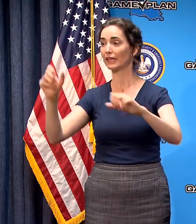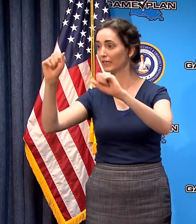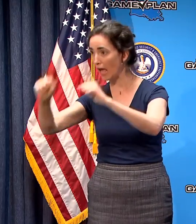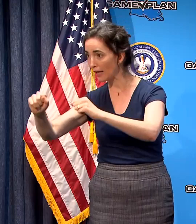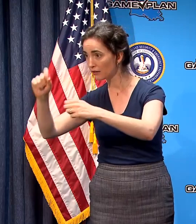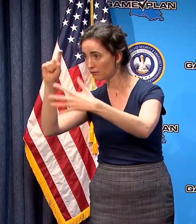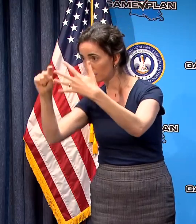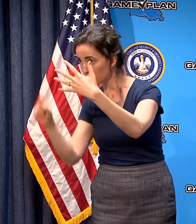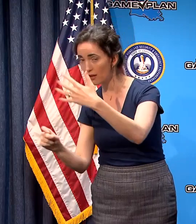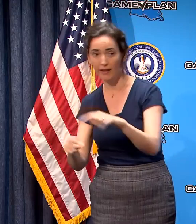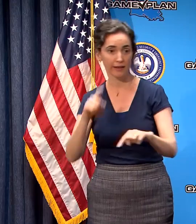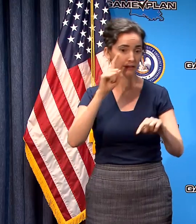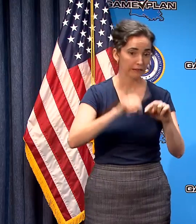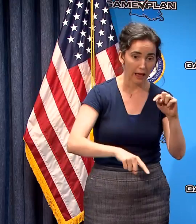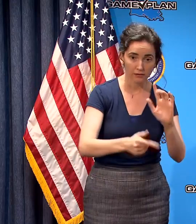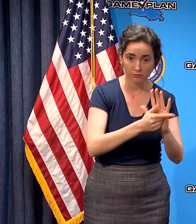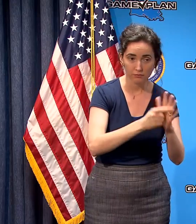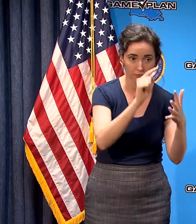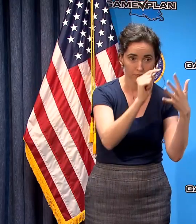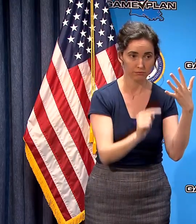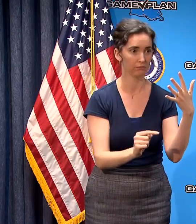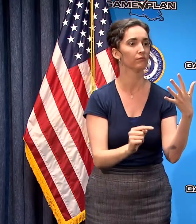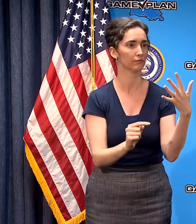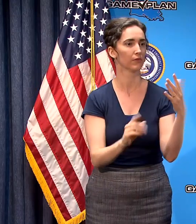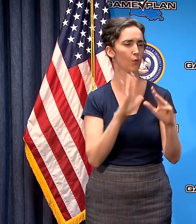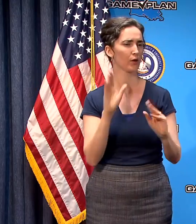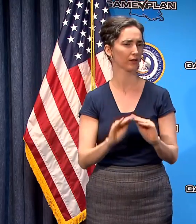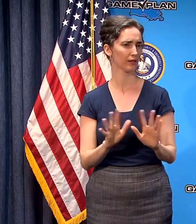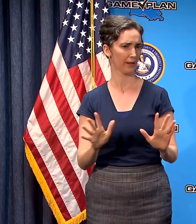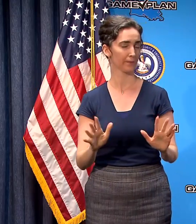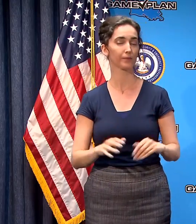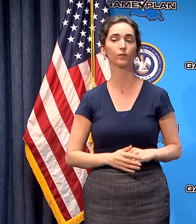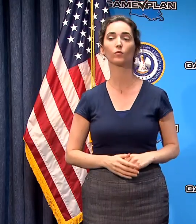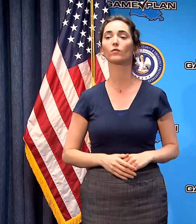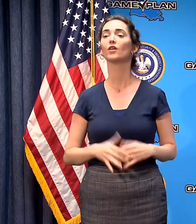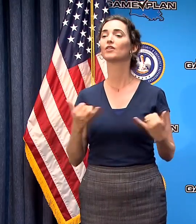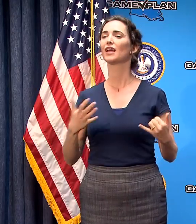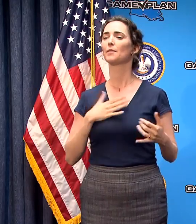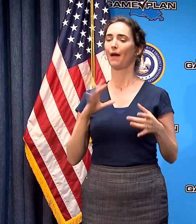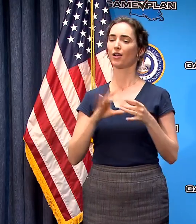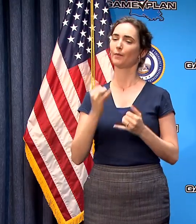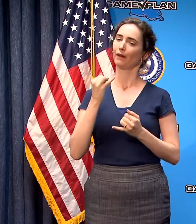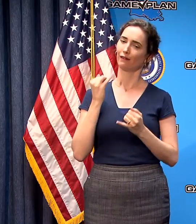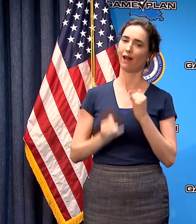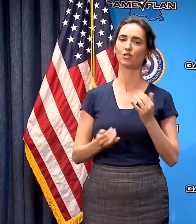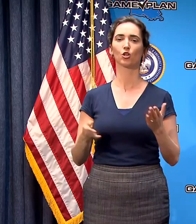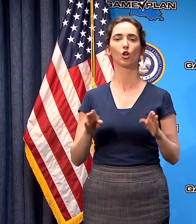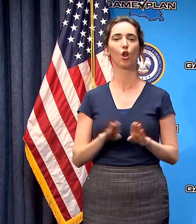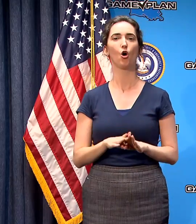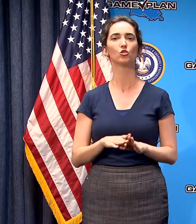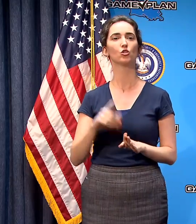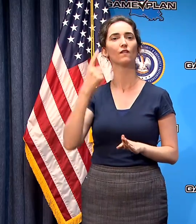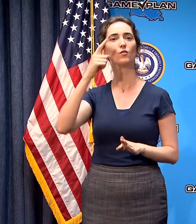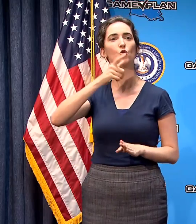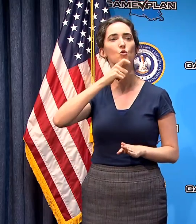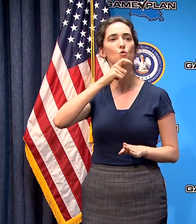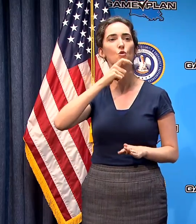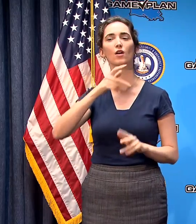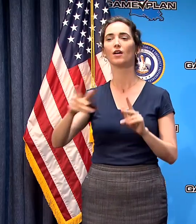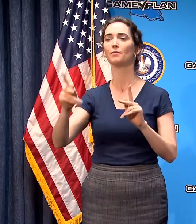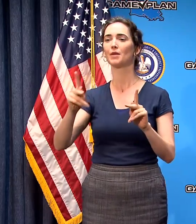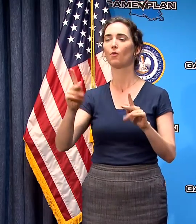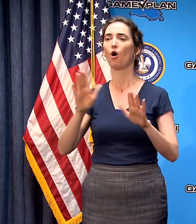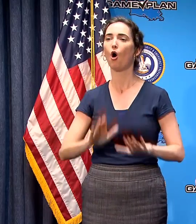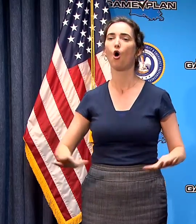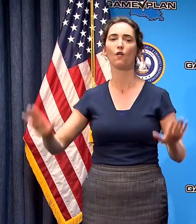can't do and so forth and look my final comments today are just going to be directed directly to the people of our